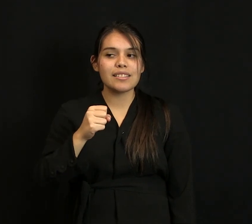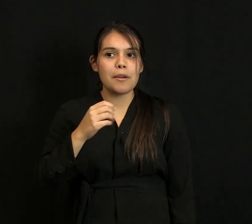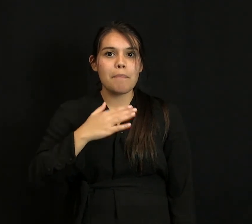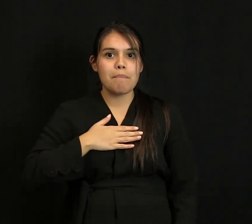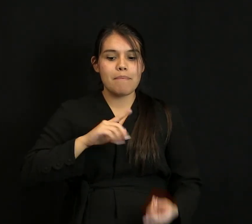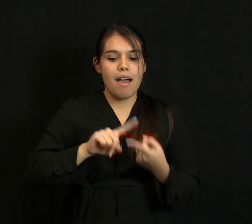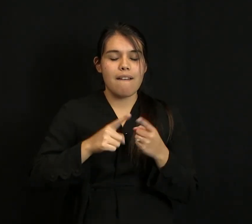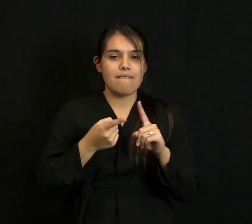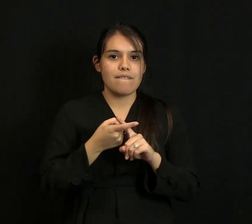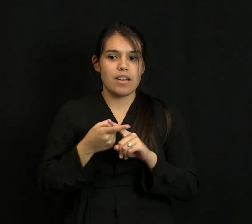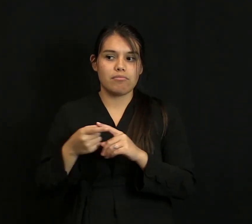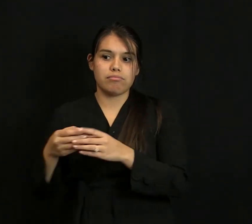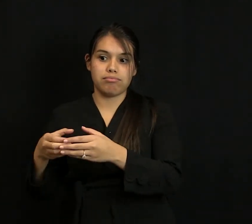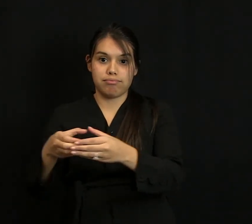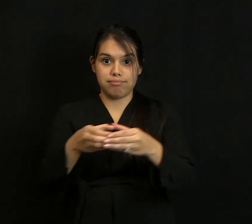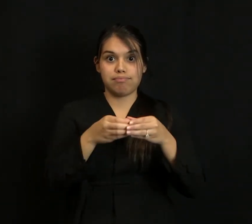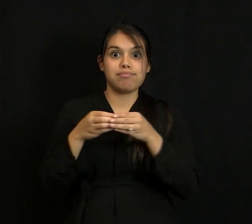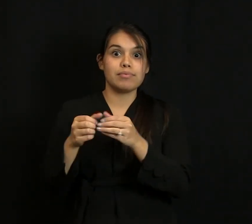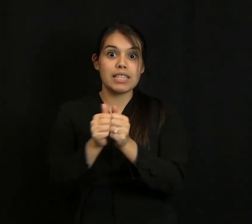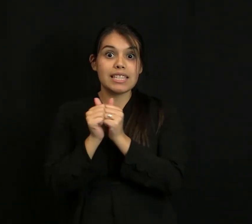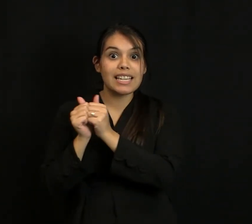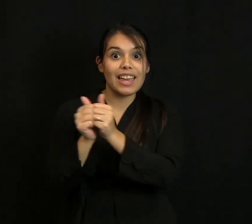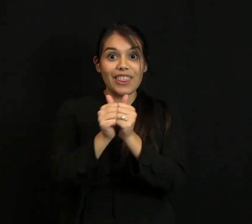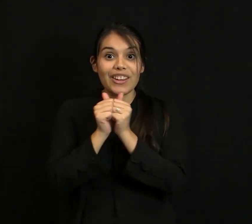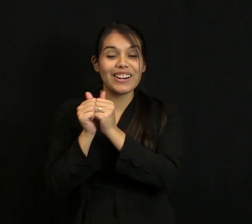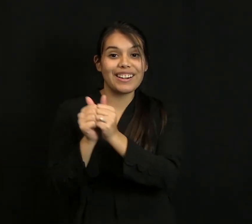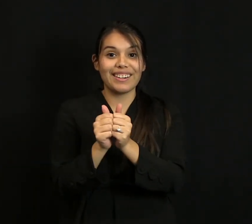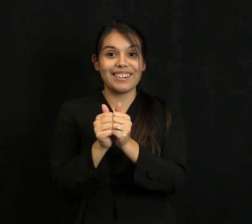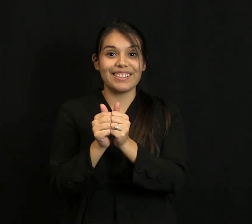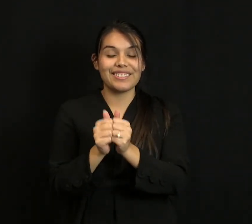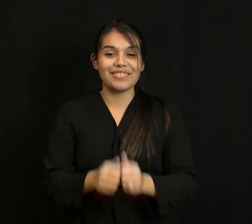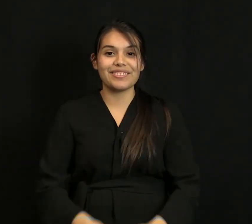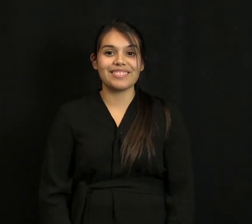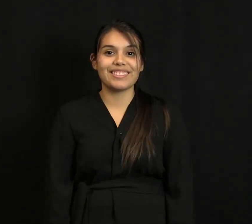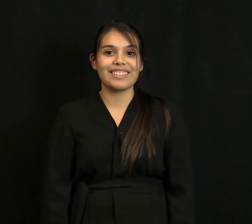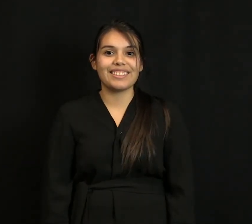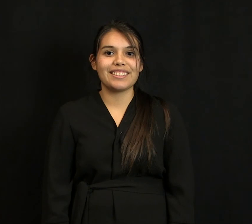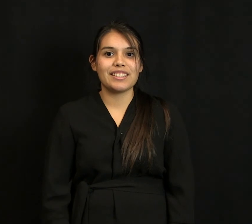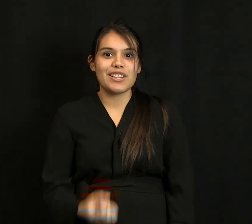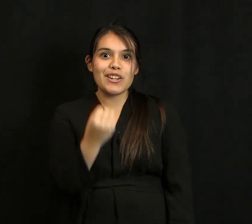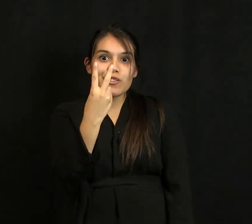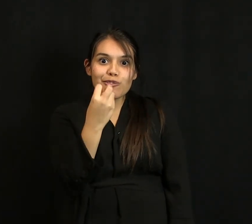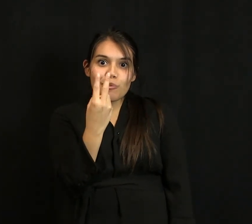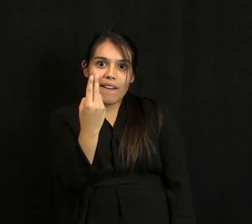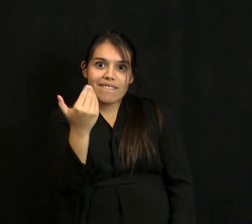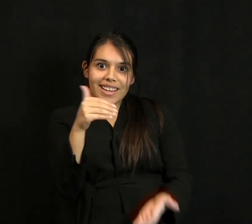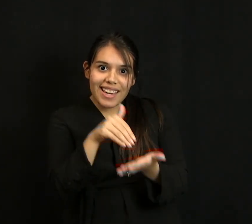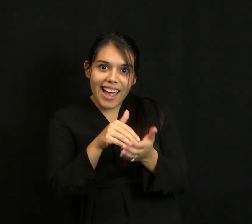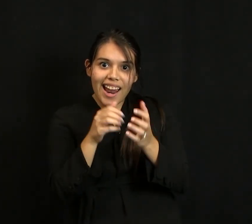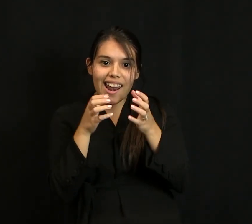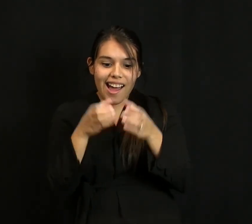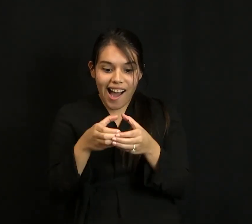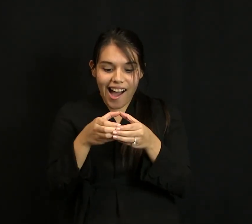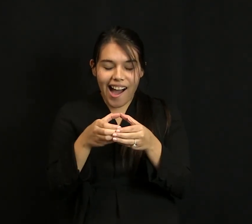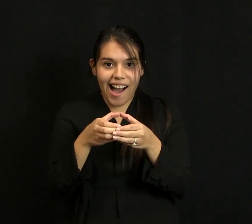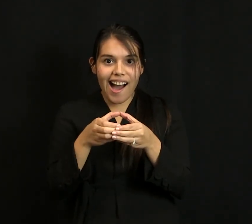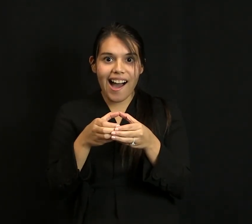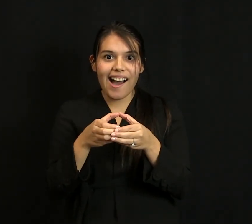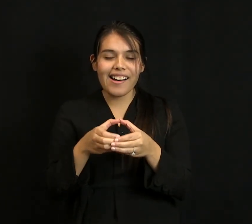Yep, the old carton is back together. We're a solid dozen again. It's good to be